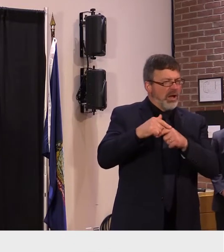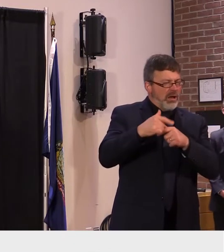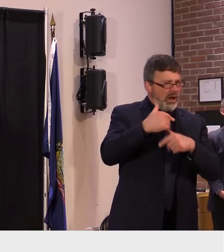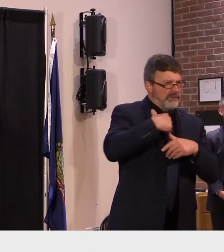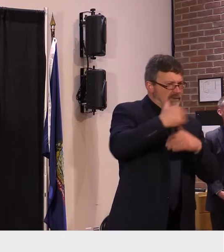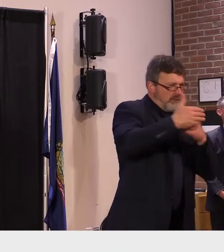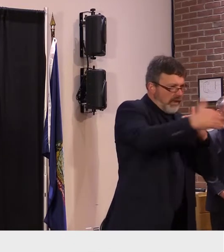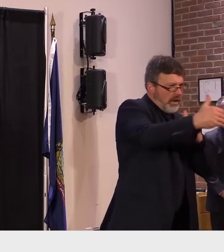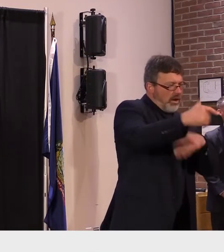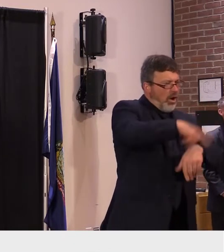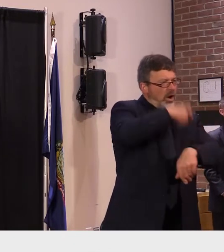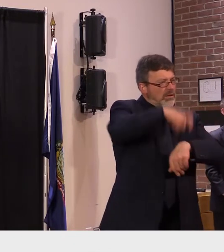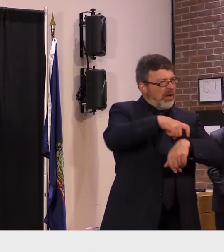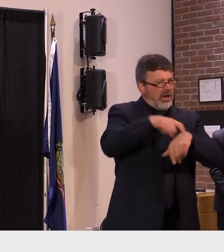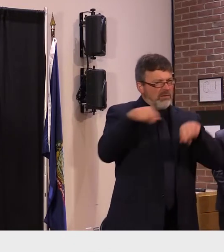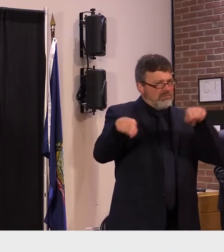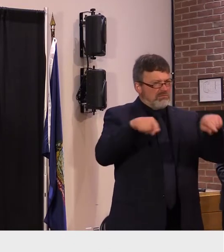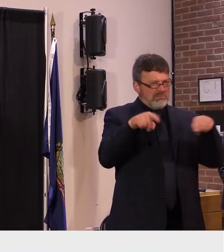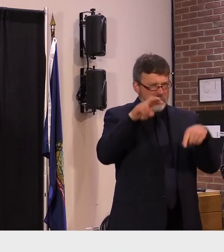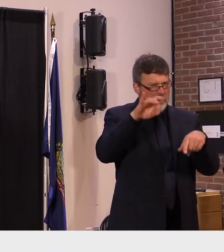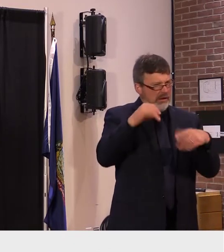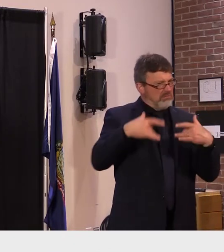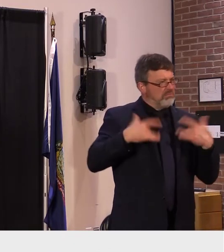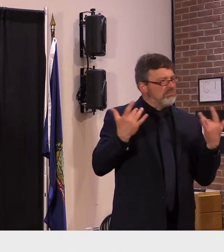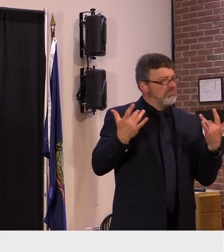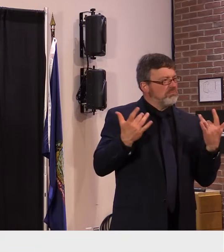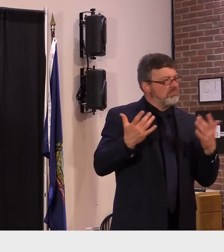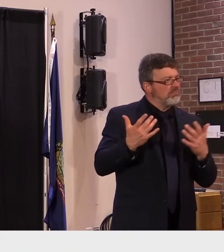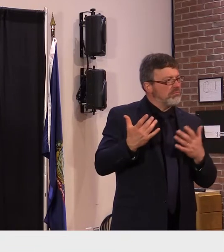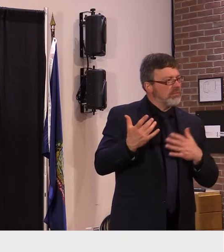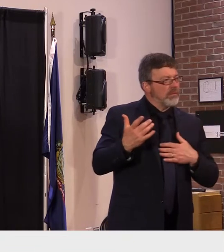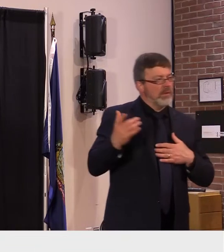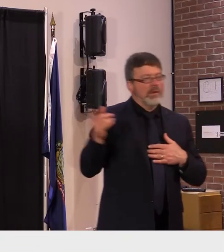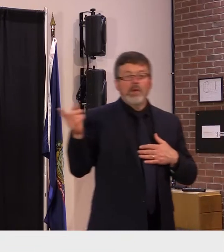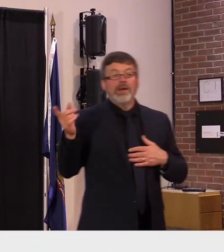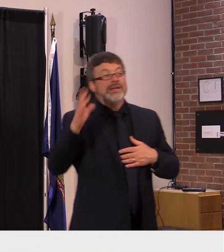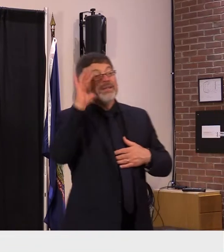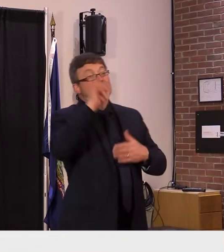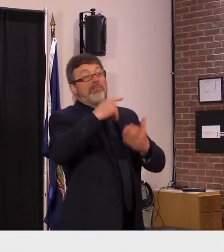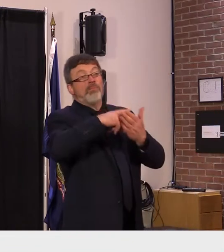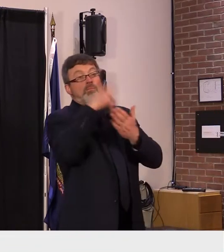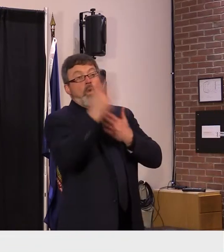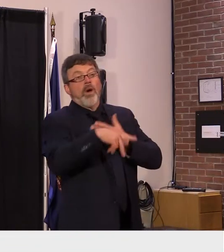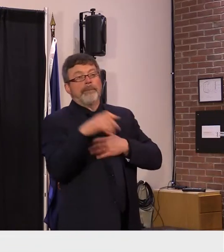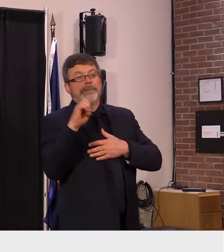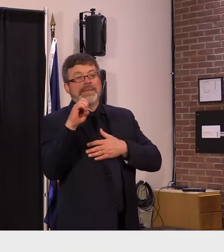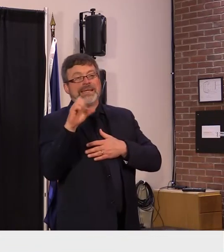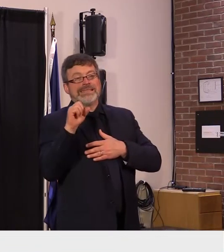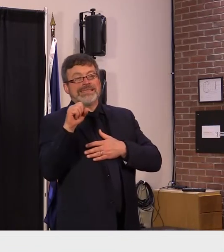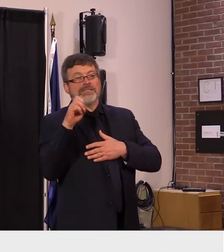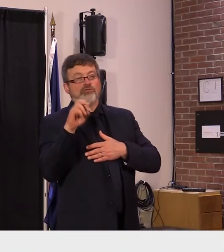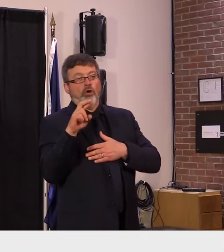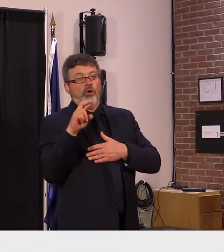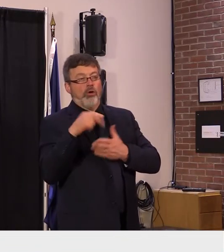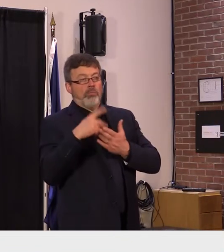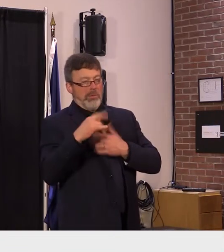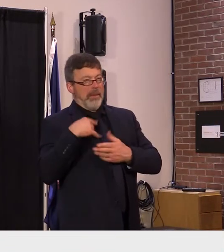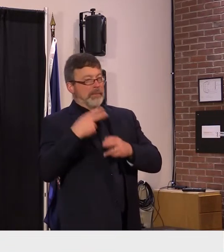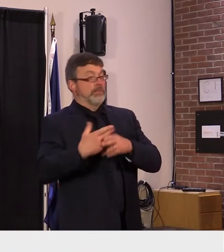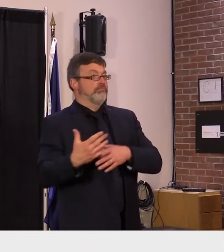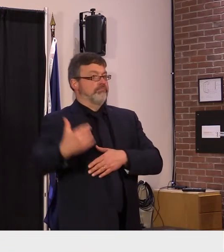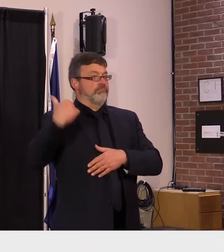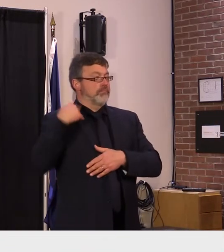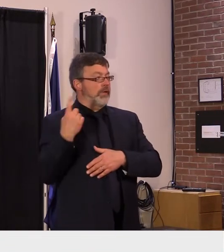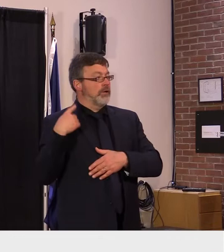what i'm talking about is the esser program which is the primary source of coveted relief for education um esser is the elementary